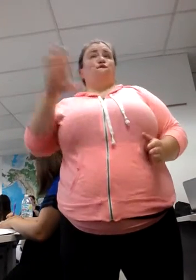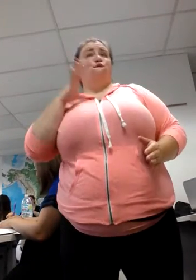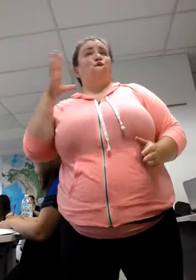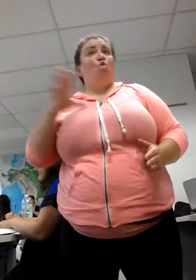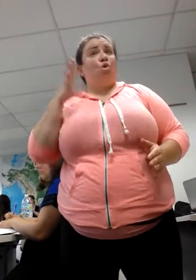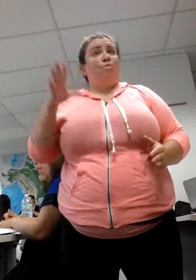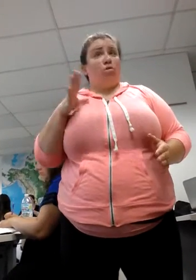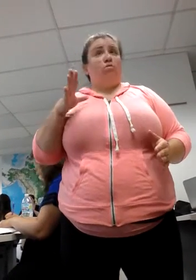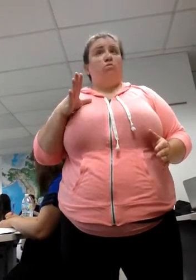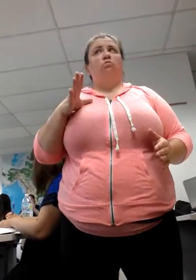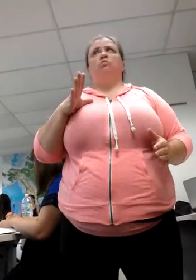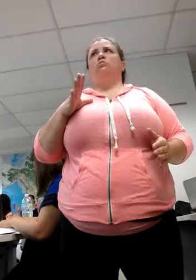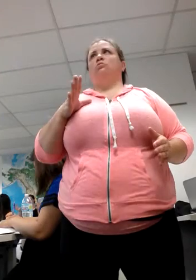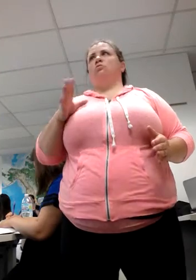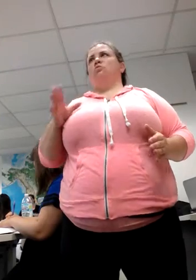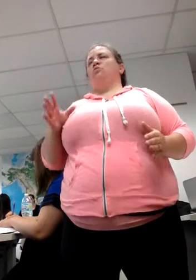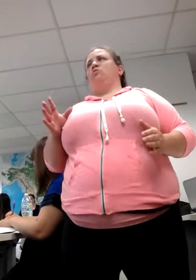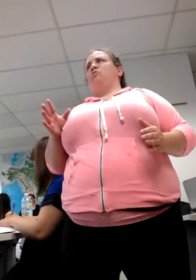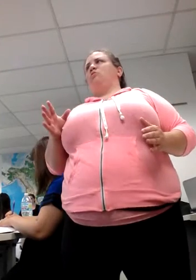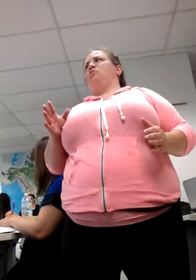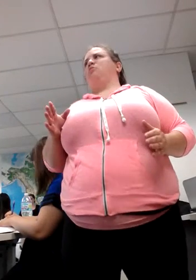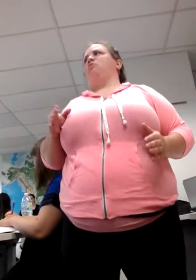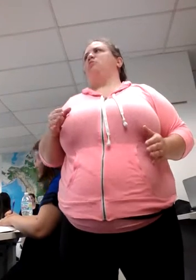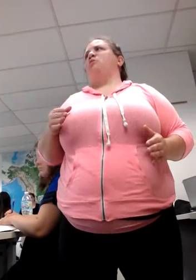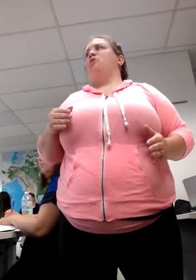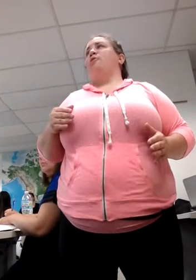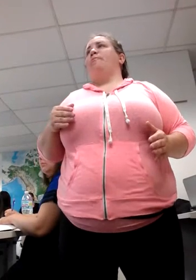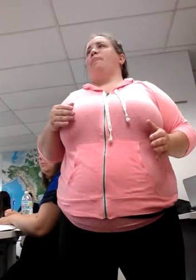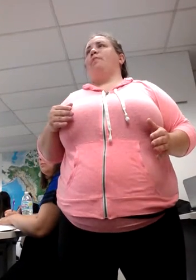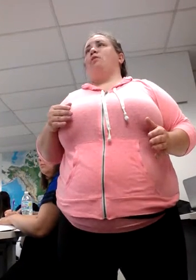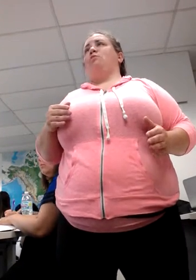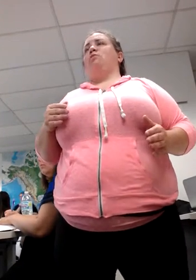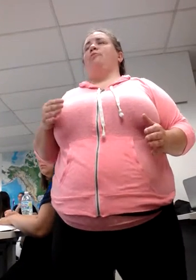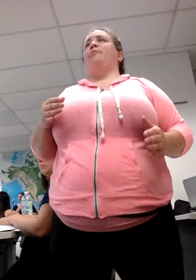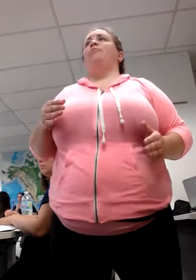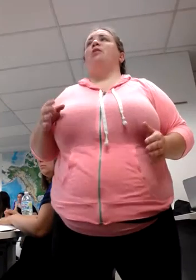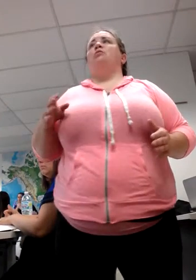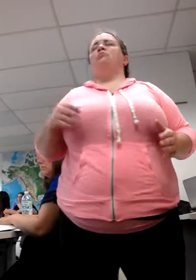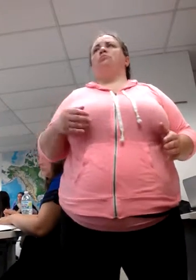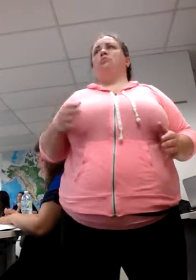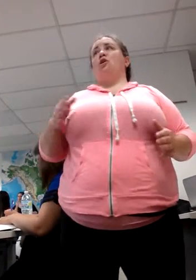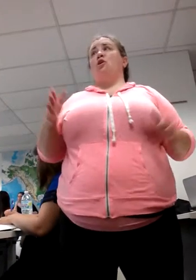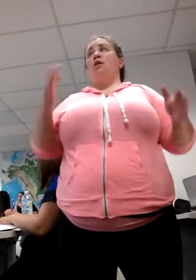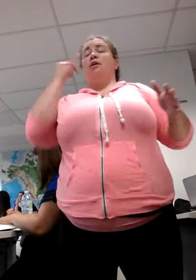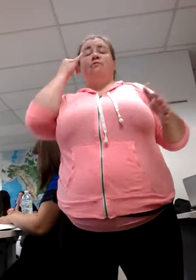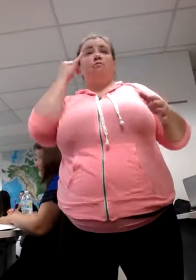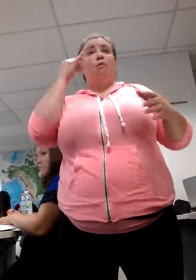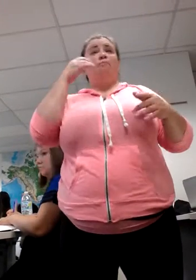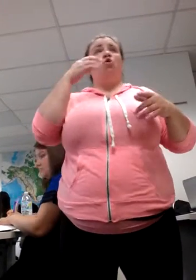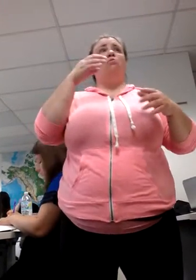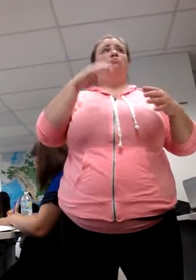a sign? Sorry, it has to be no. No, no. K-N-O-W. What are the five parameters of a sign?